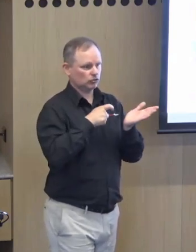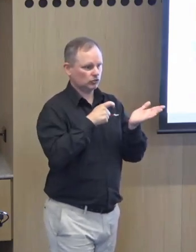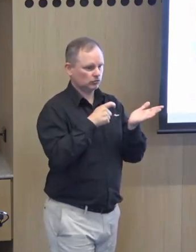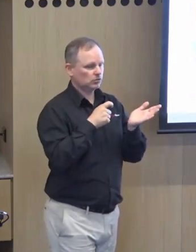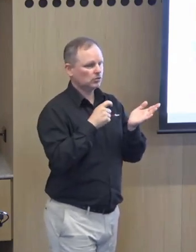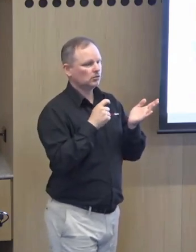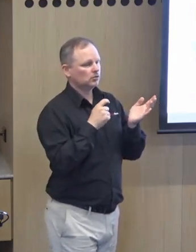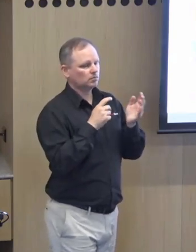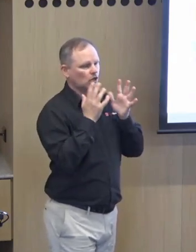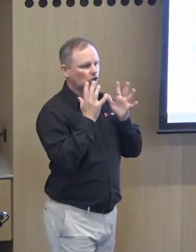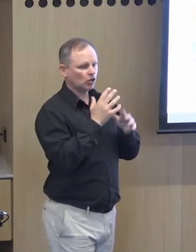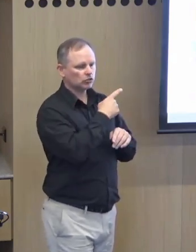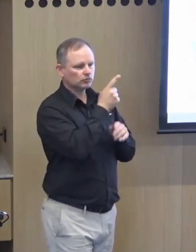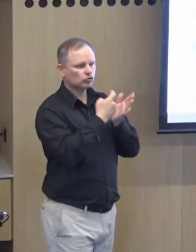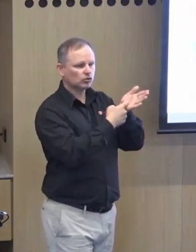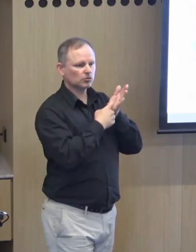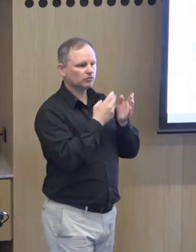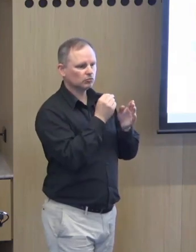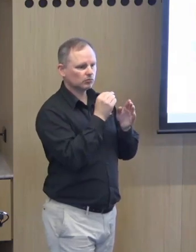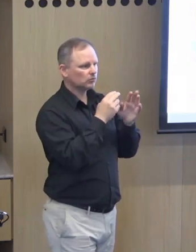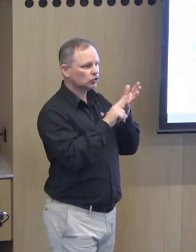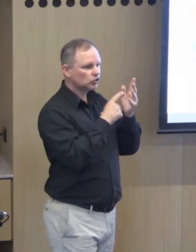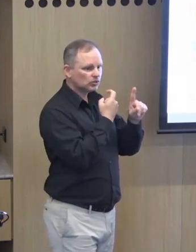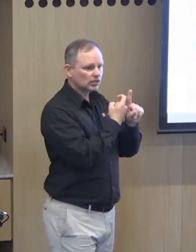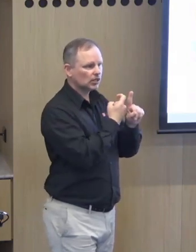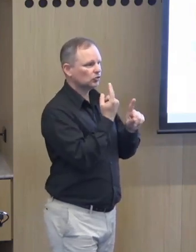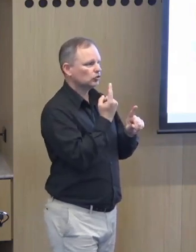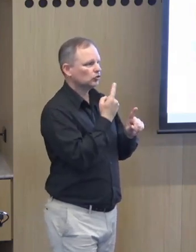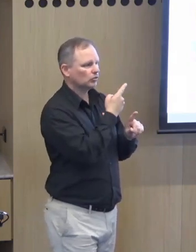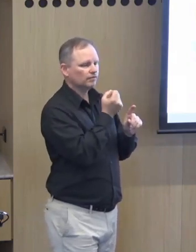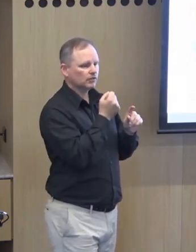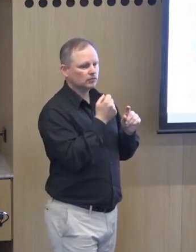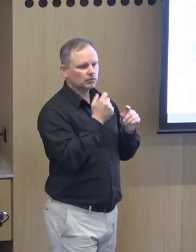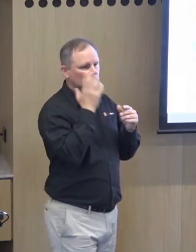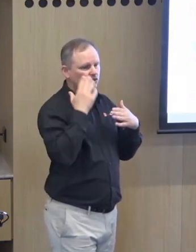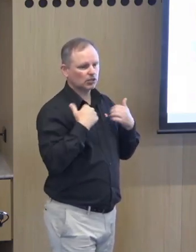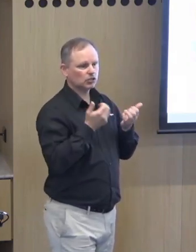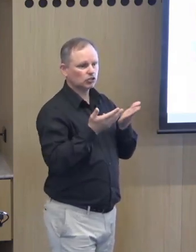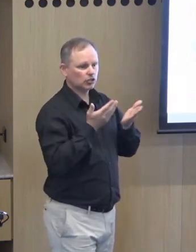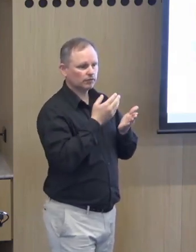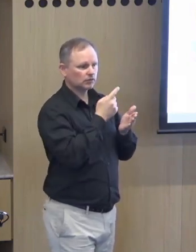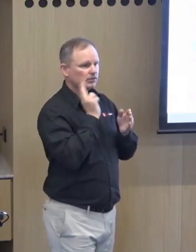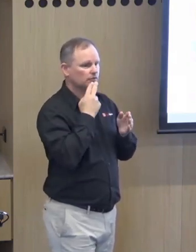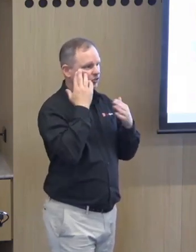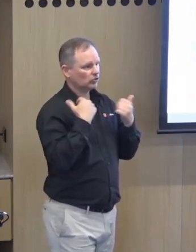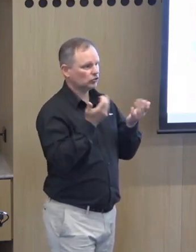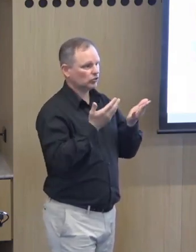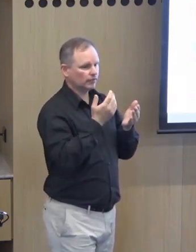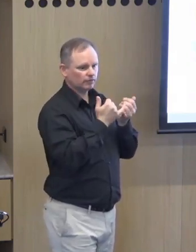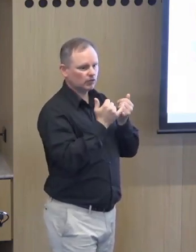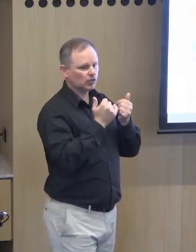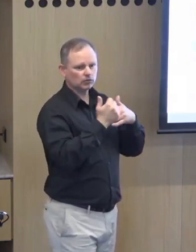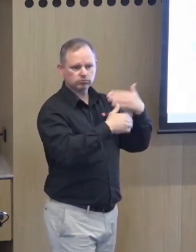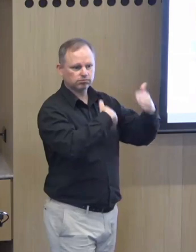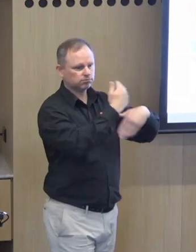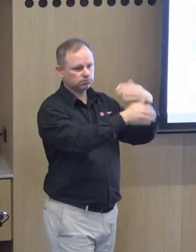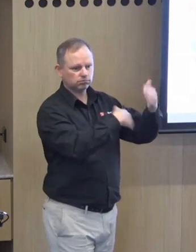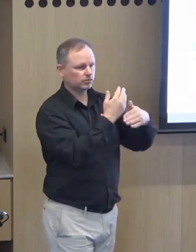so of course we we we haven't started from scratch but there's some work international work that's been done for mental health services in the UK